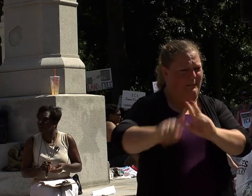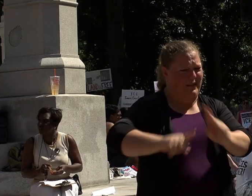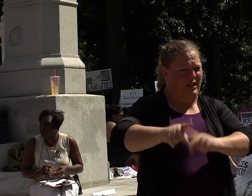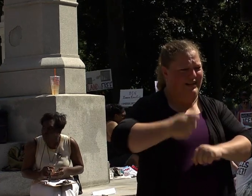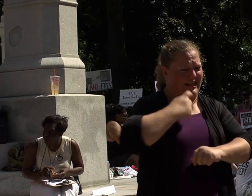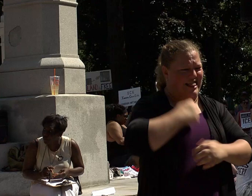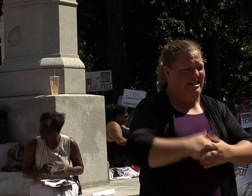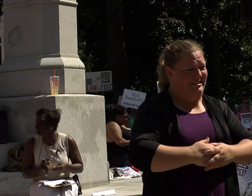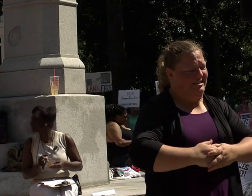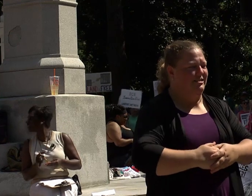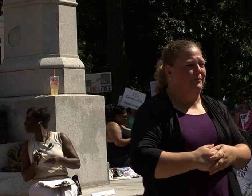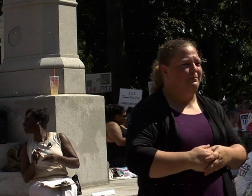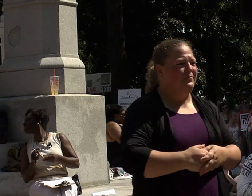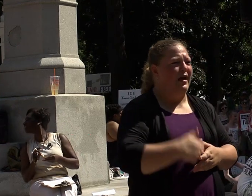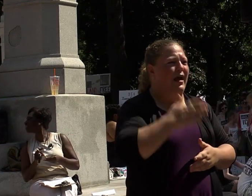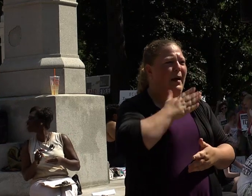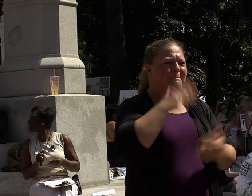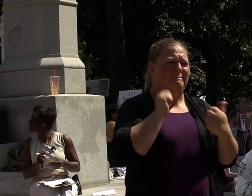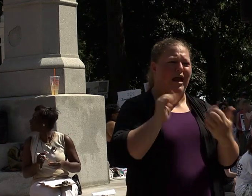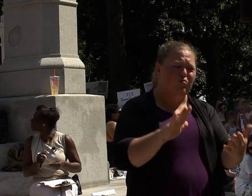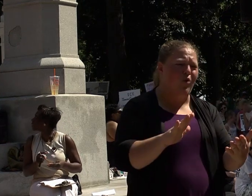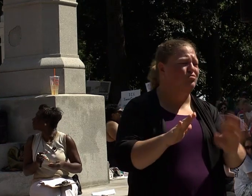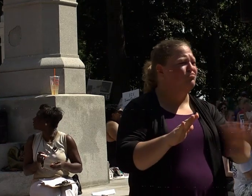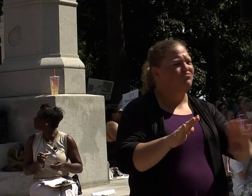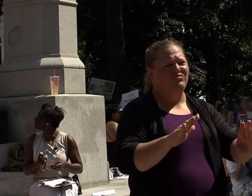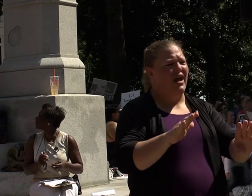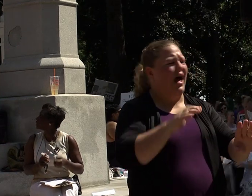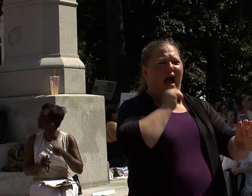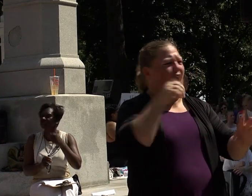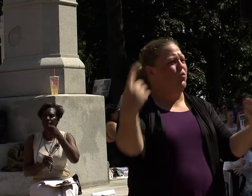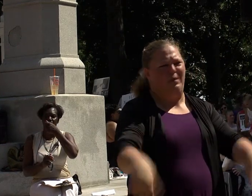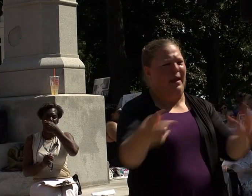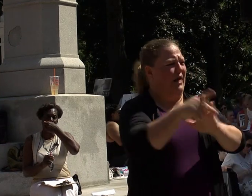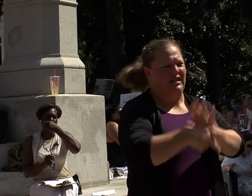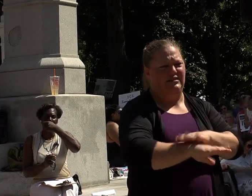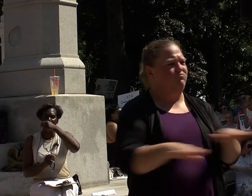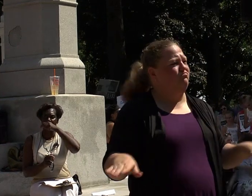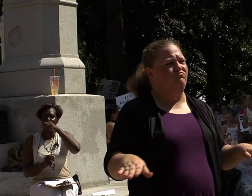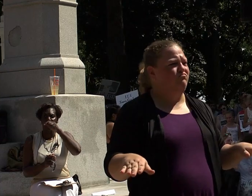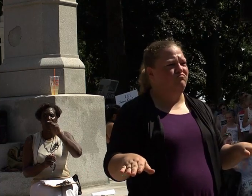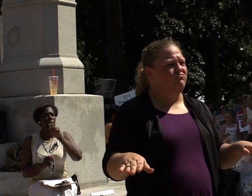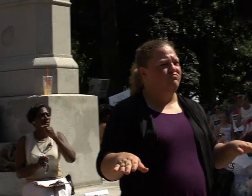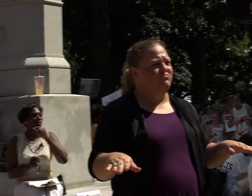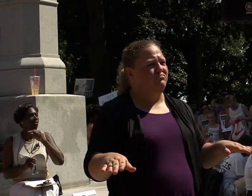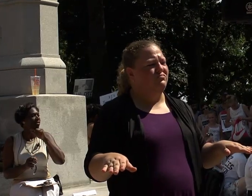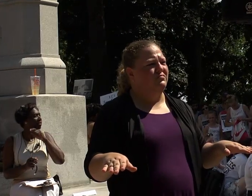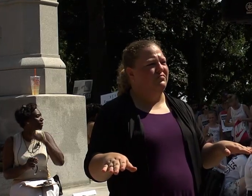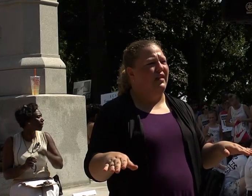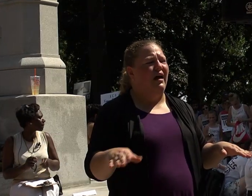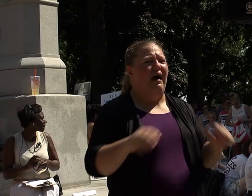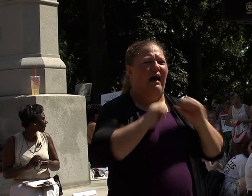My approach is not to debate policy but to keep